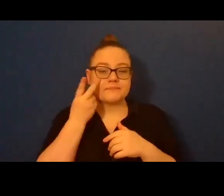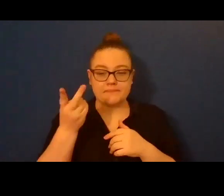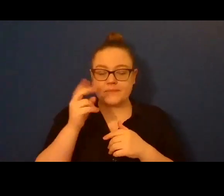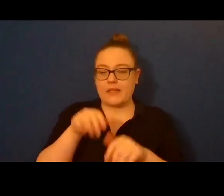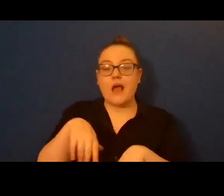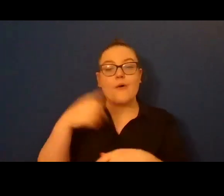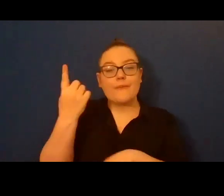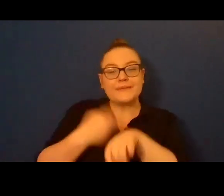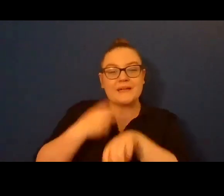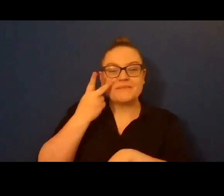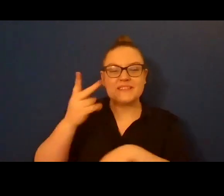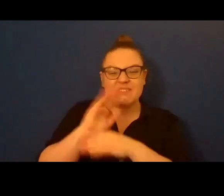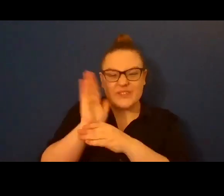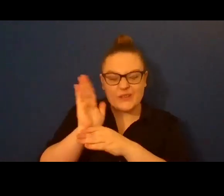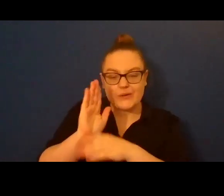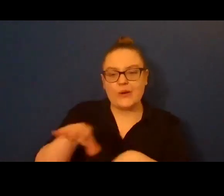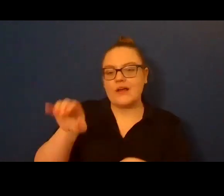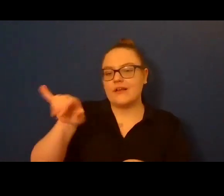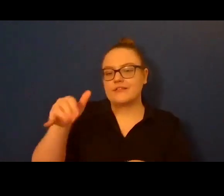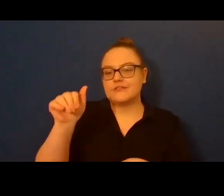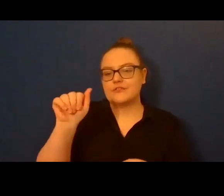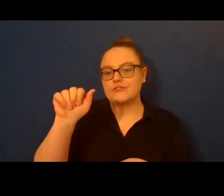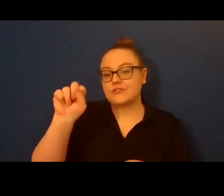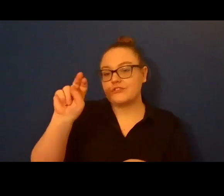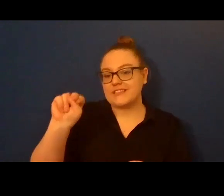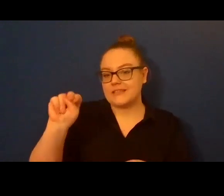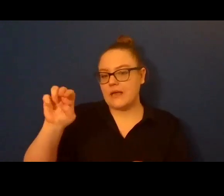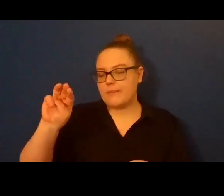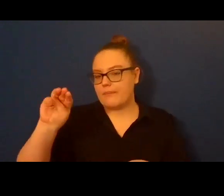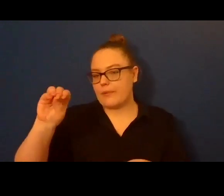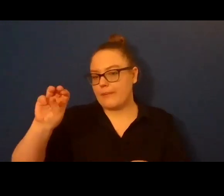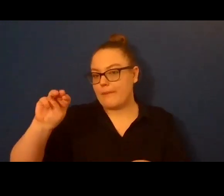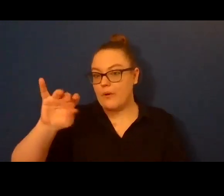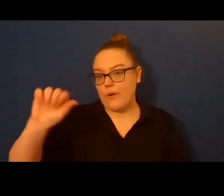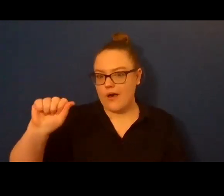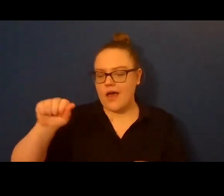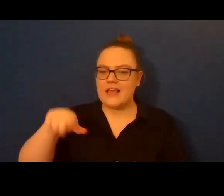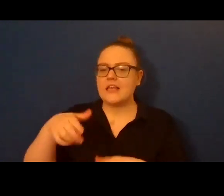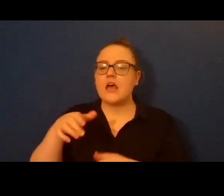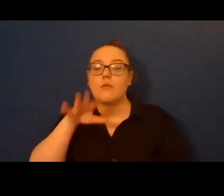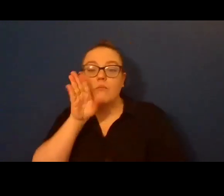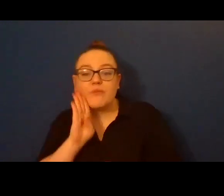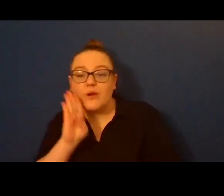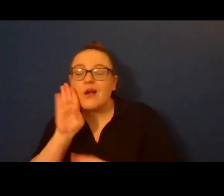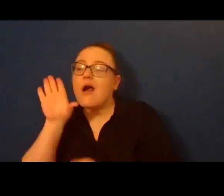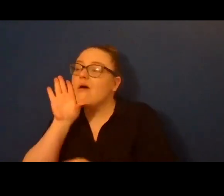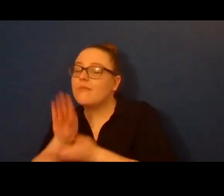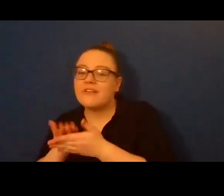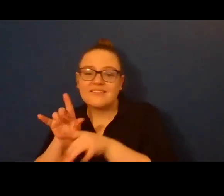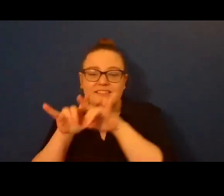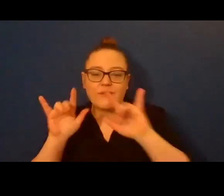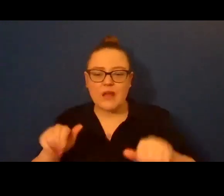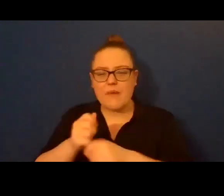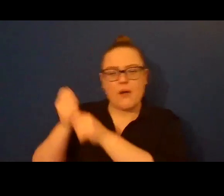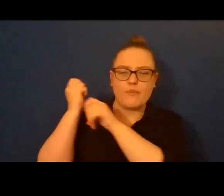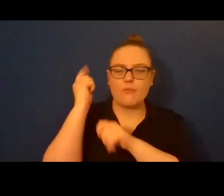Momoa nails a bullseye while drinking a very large beer. I watched that last one many times. I